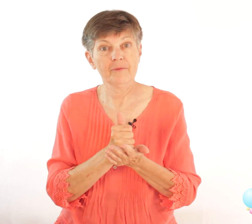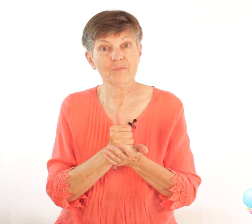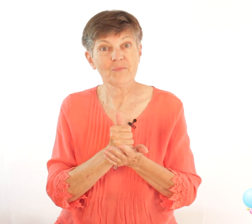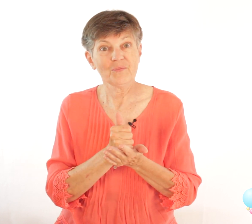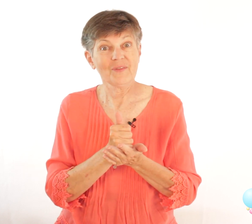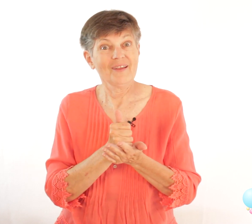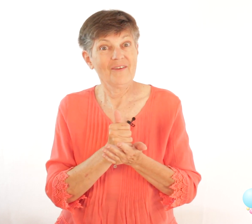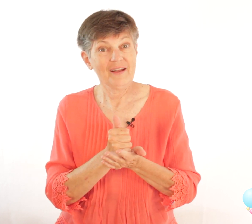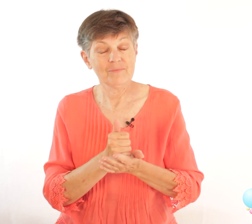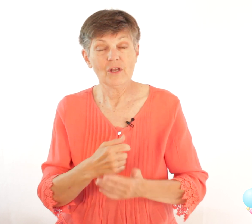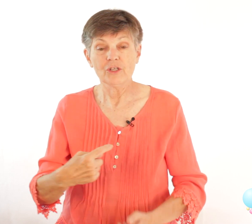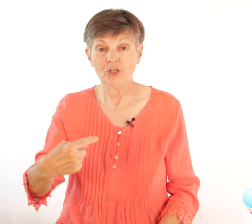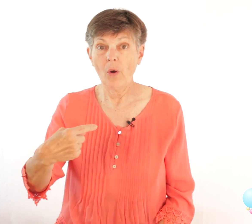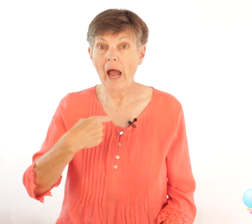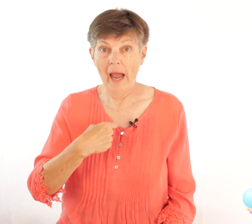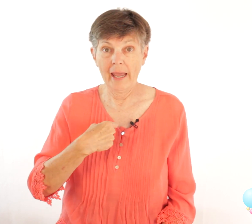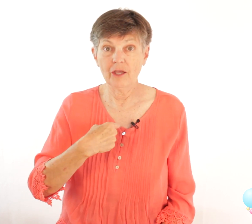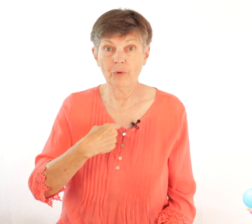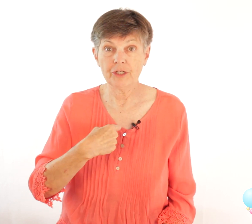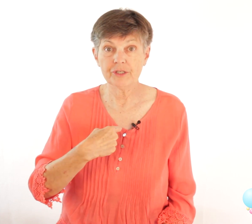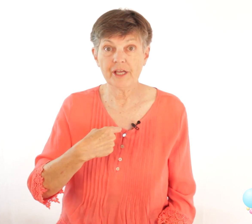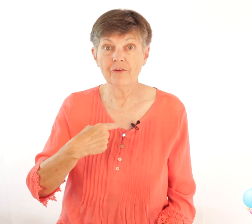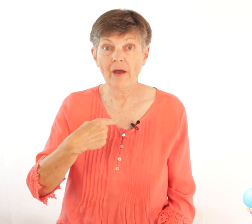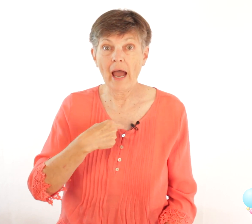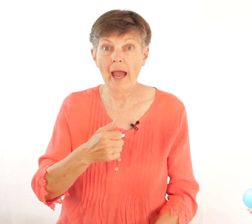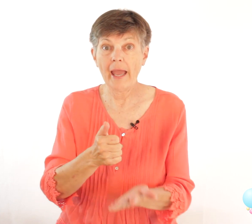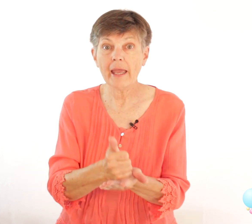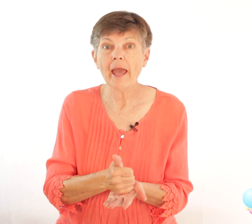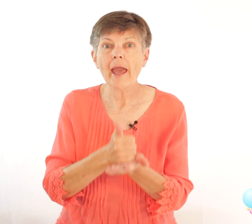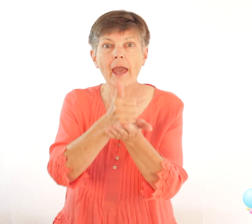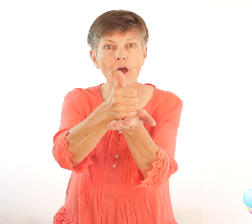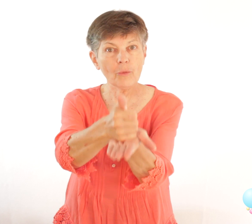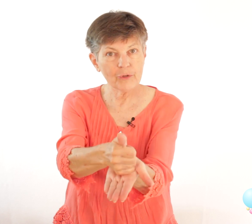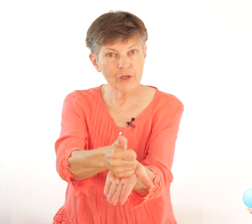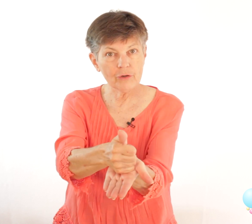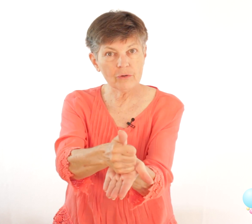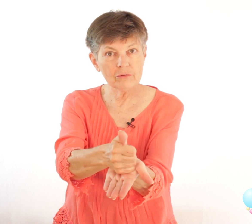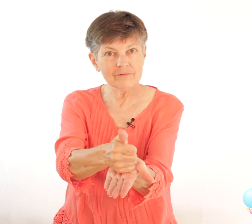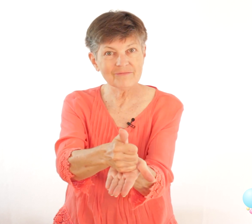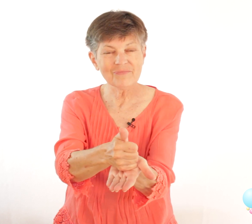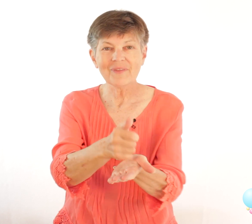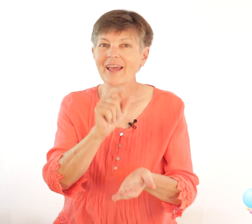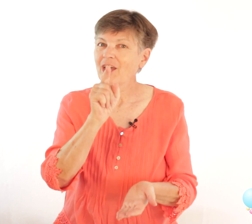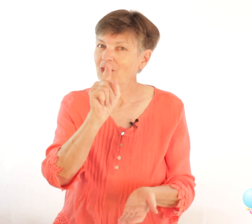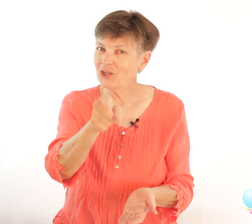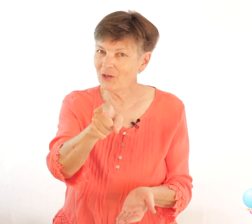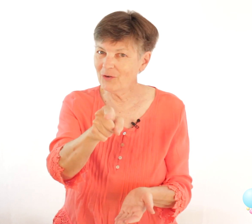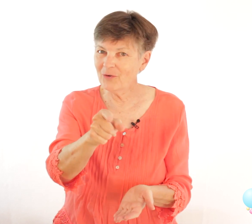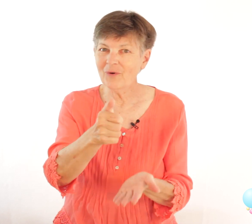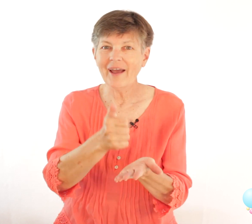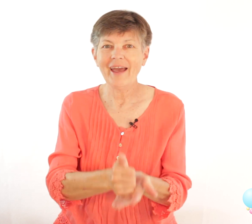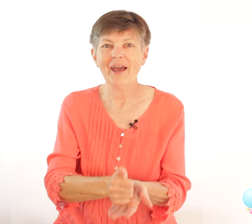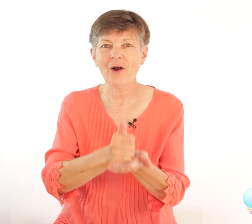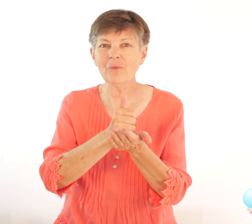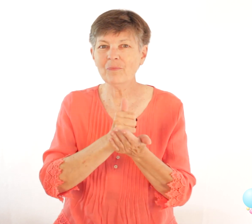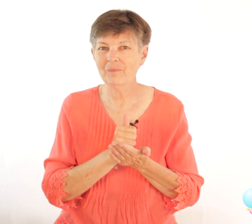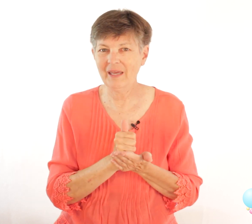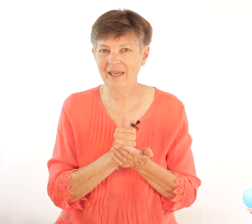right so I point yourself I help you you help me